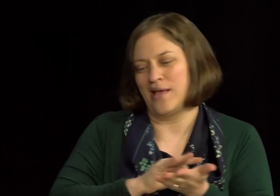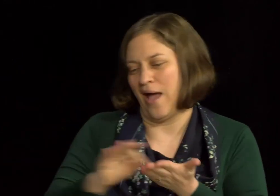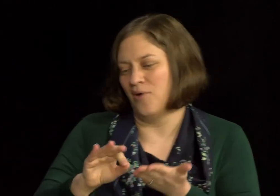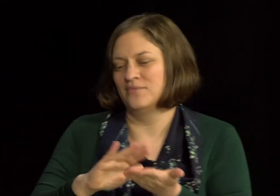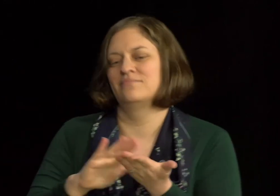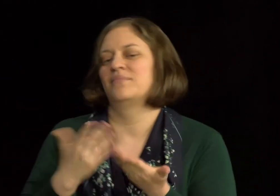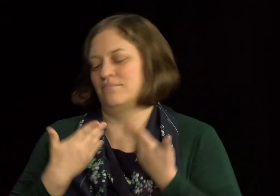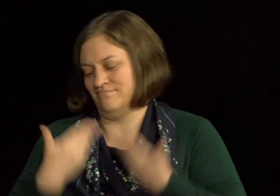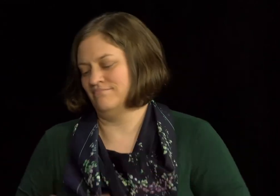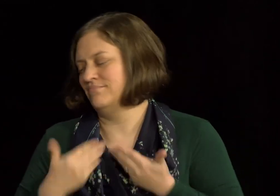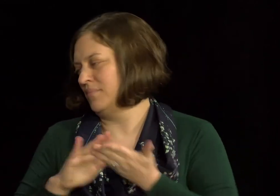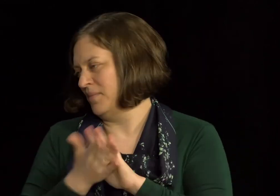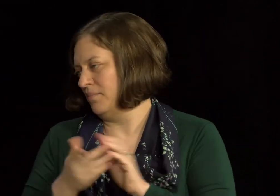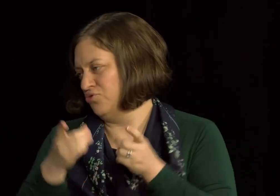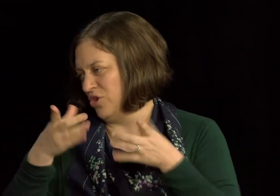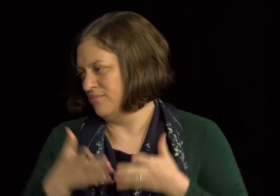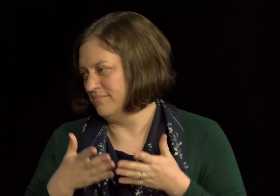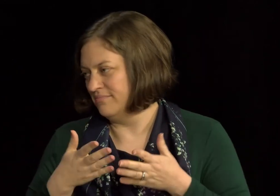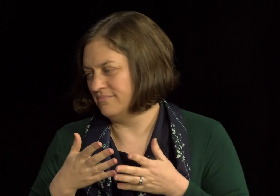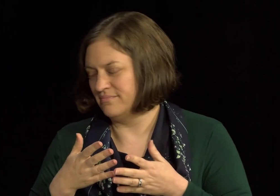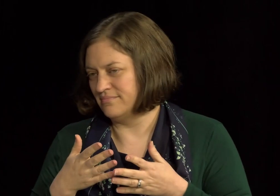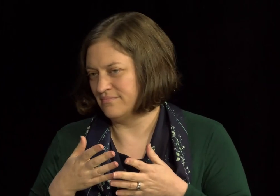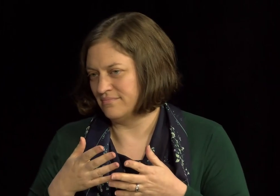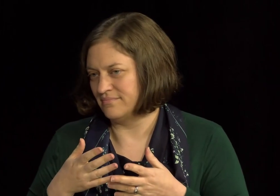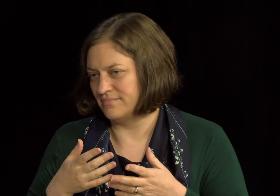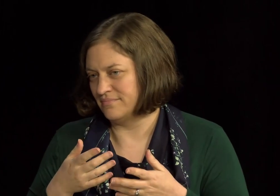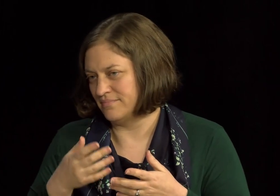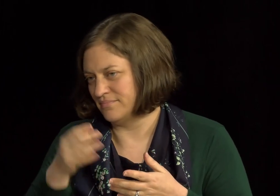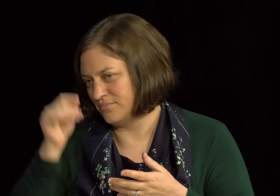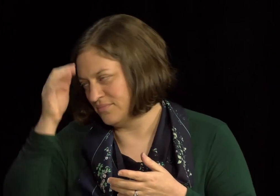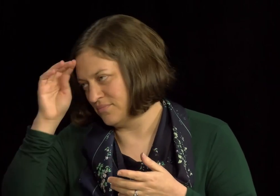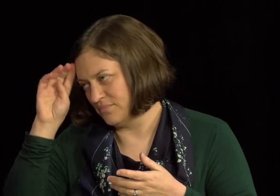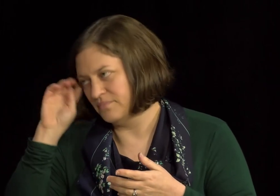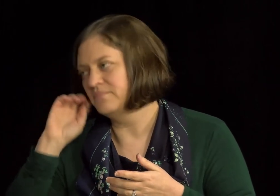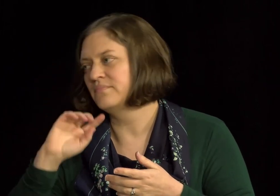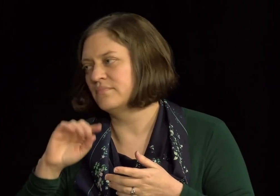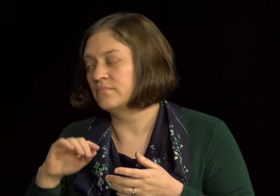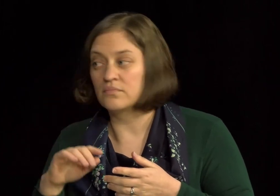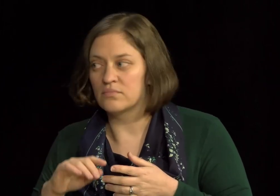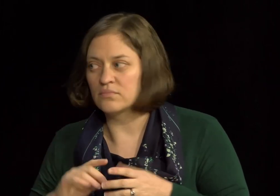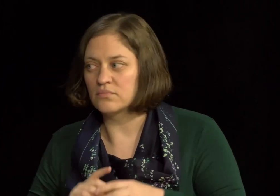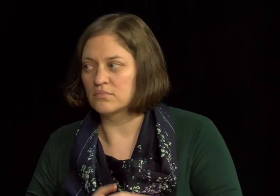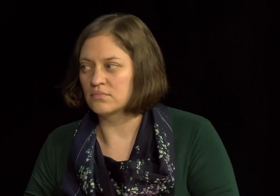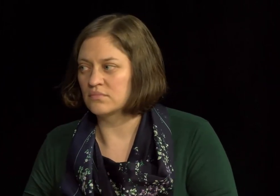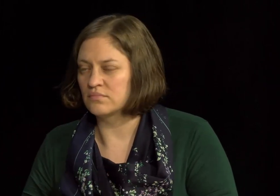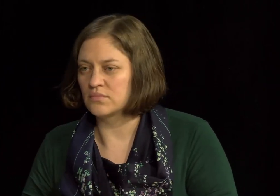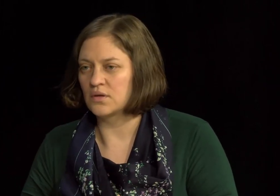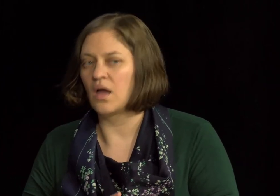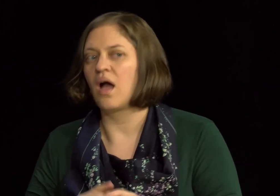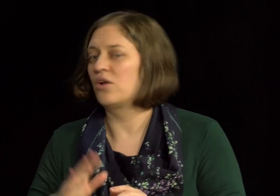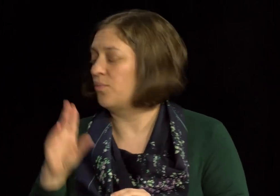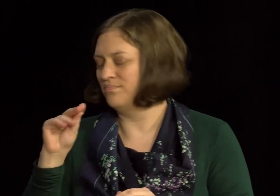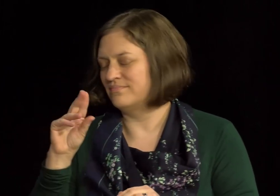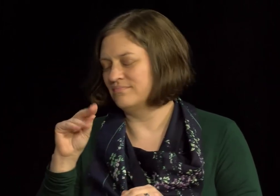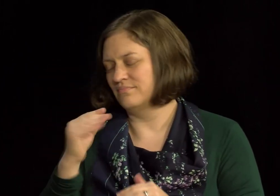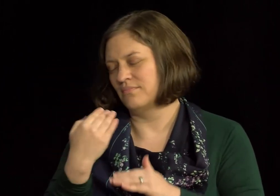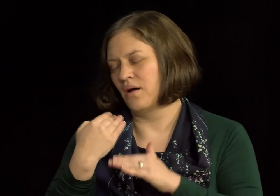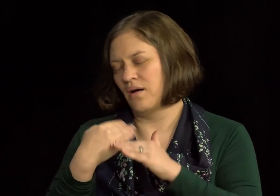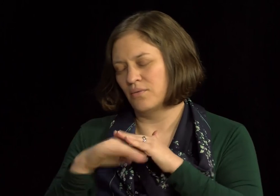I think the experience is really what brought me to my current position. So, were you born deaf? No. I